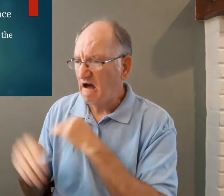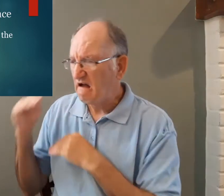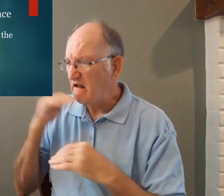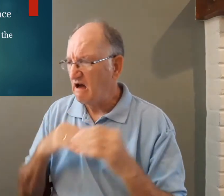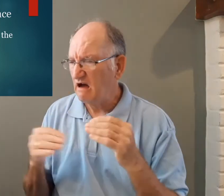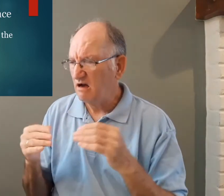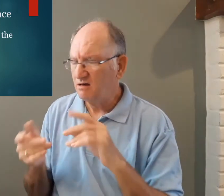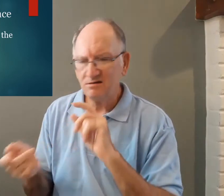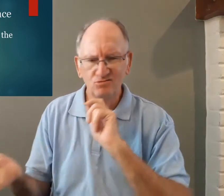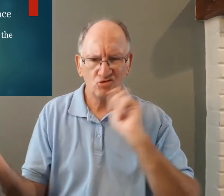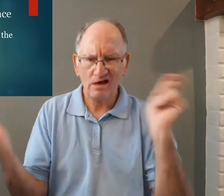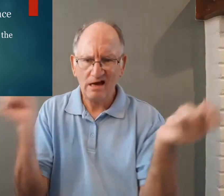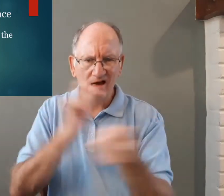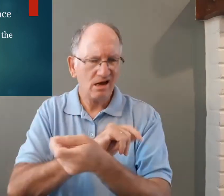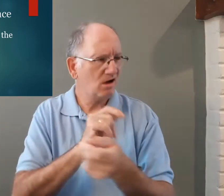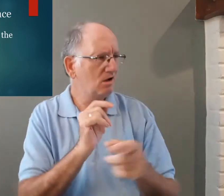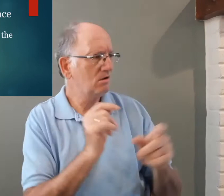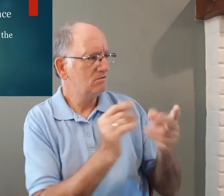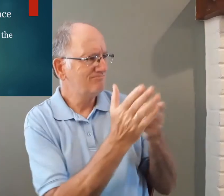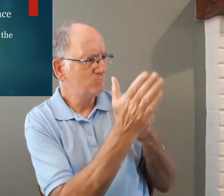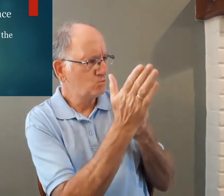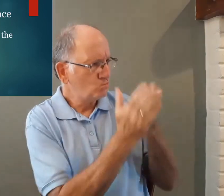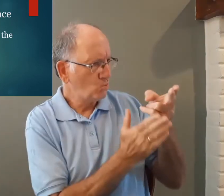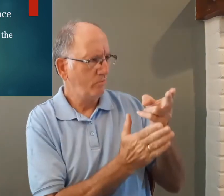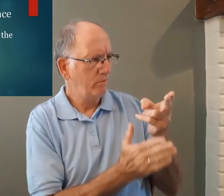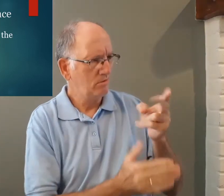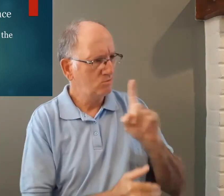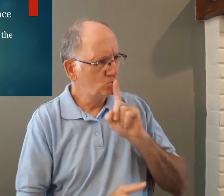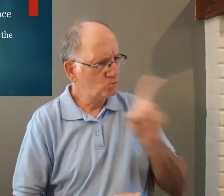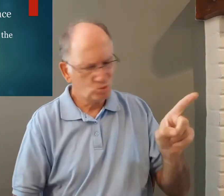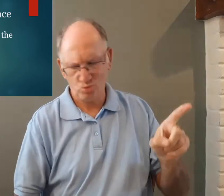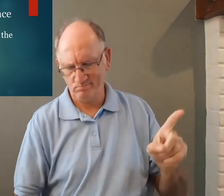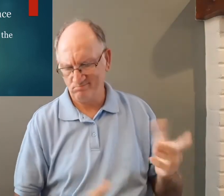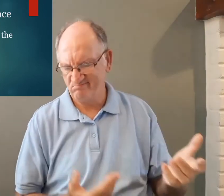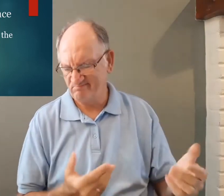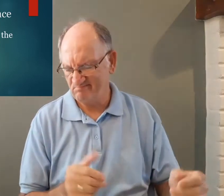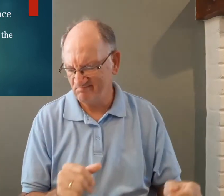originally we lied and then we changed and now we tell the truth